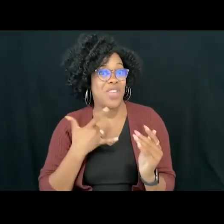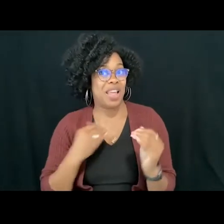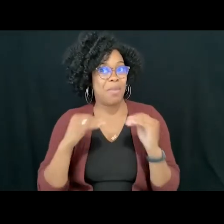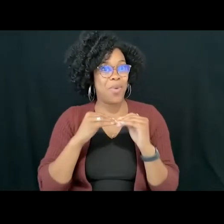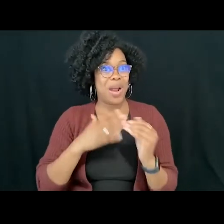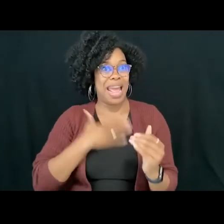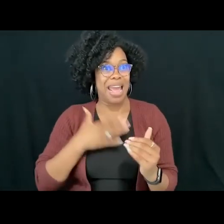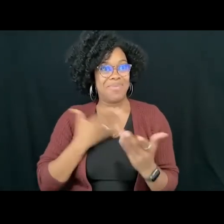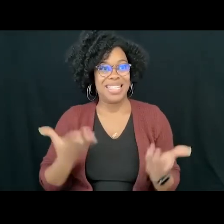certainly happier here.